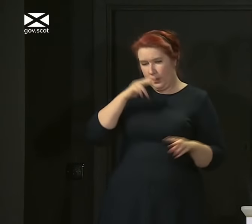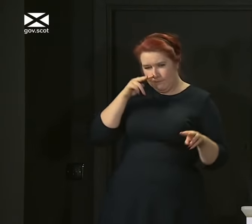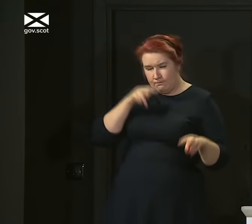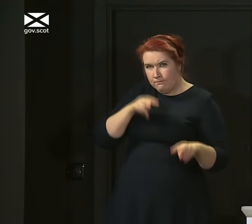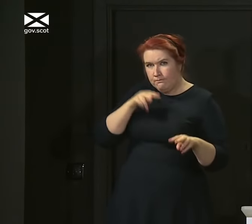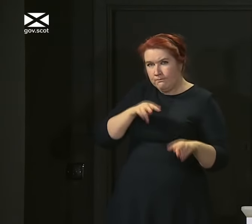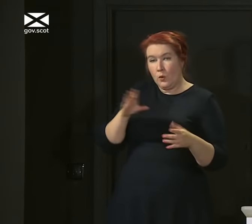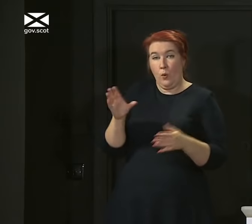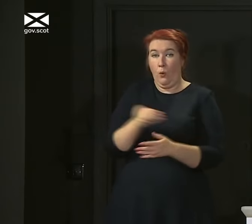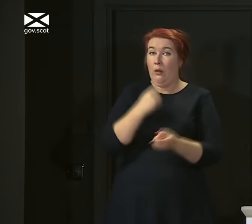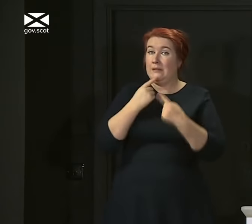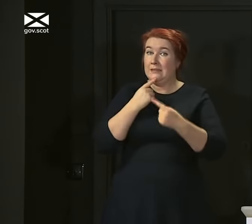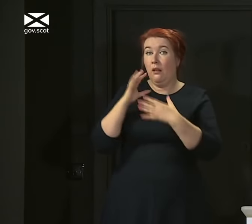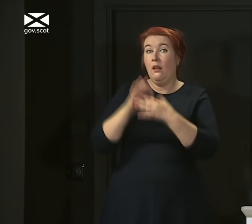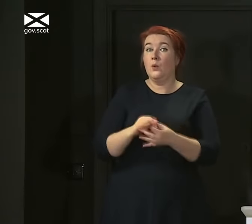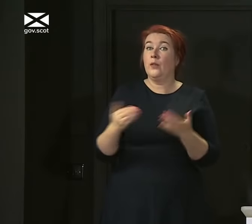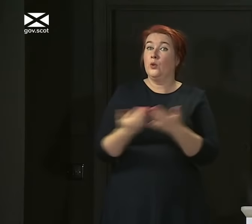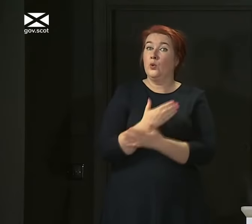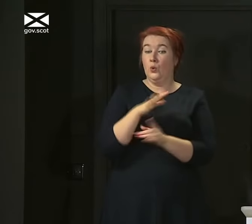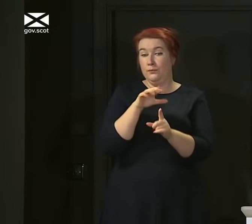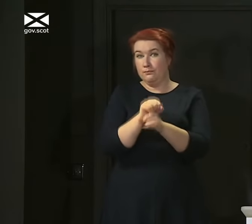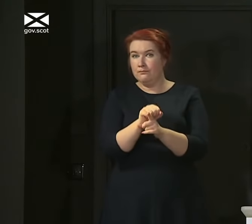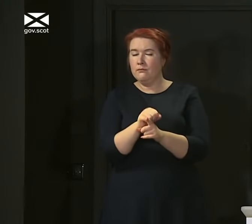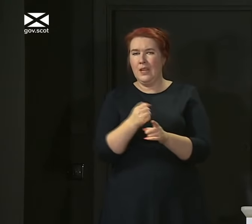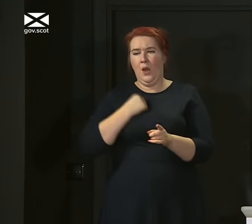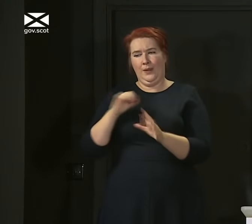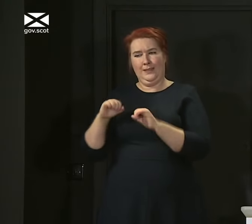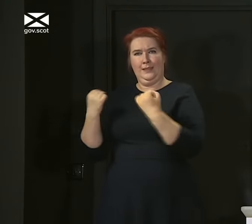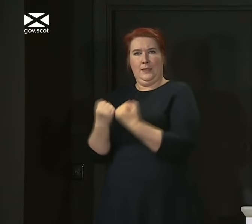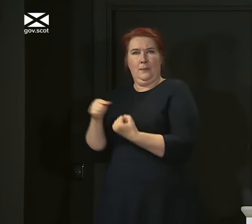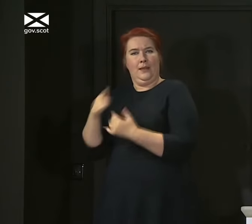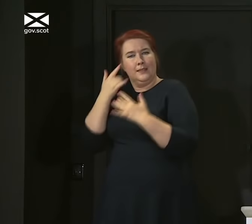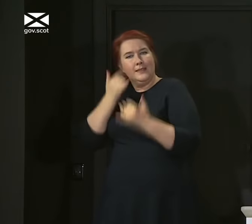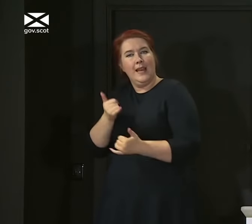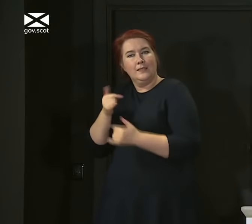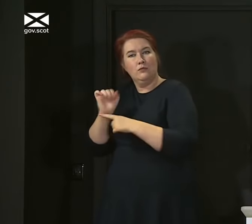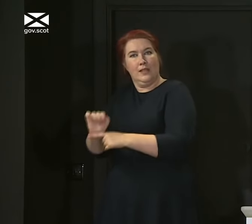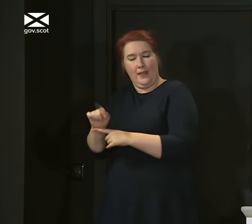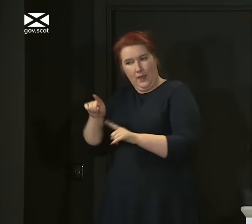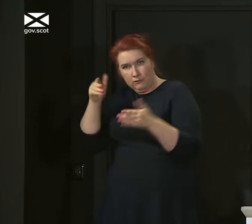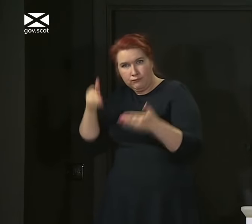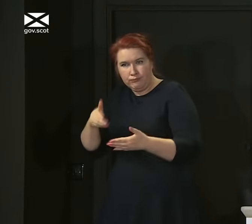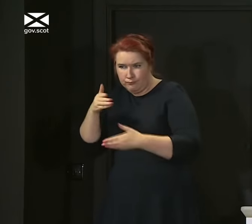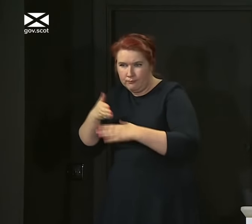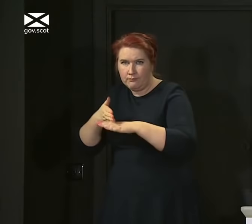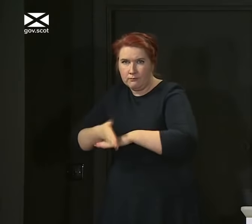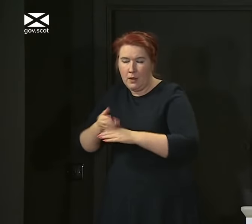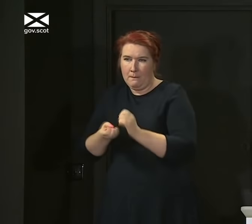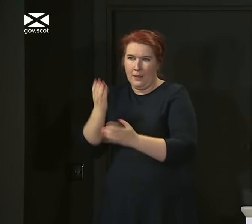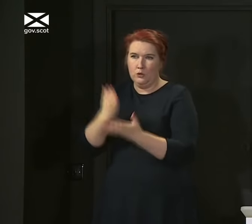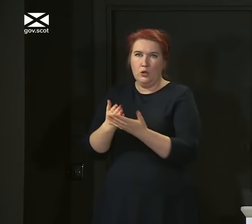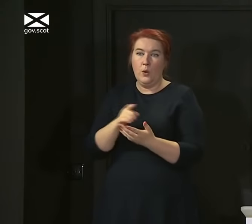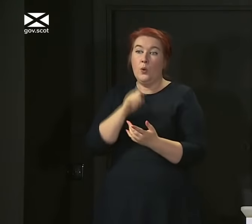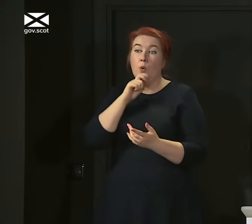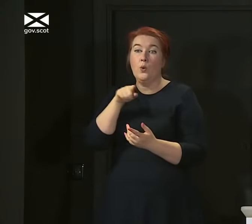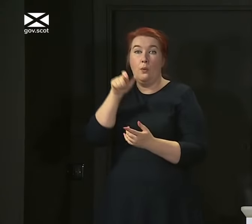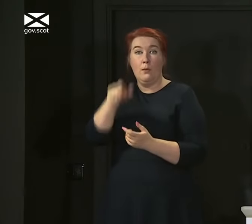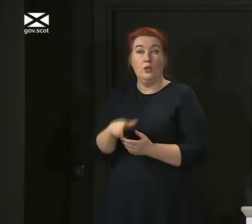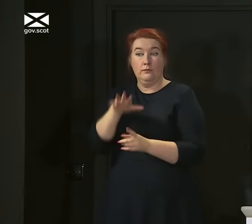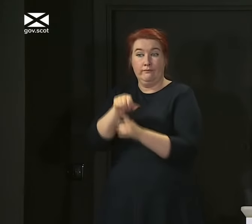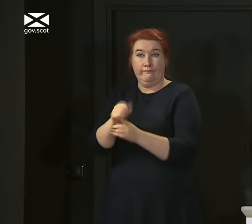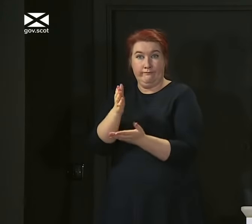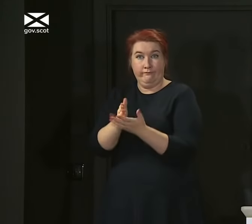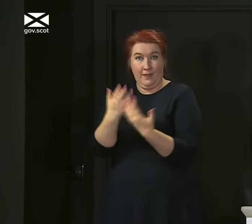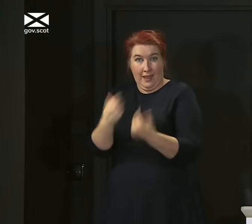all data about new cases. And our test and protect teams are working hard to ensure that all potential contacts of all cases are